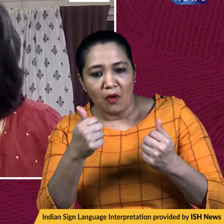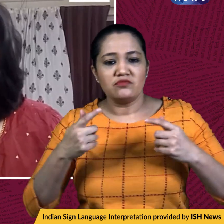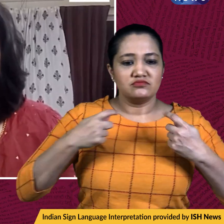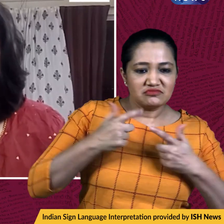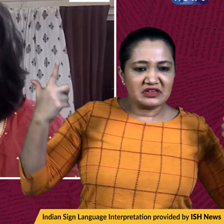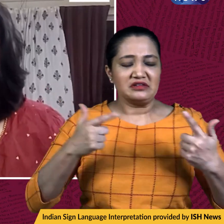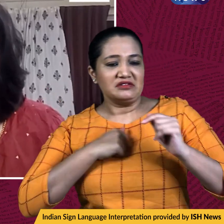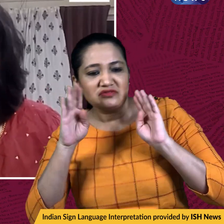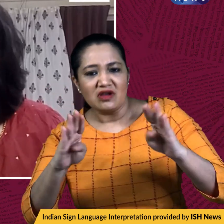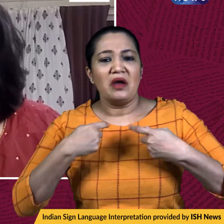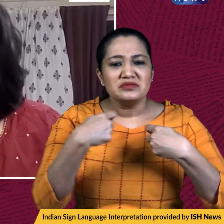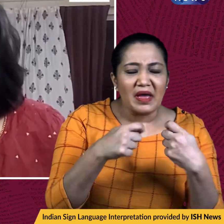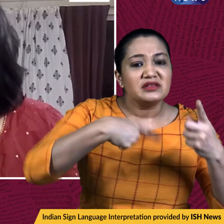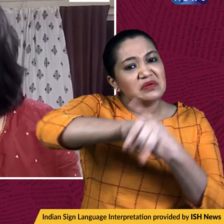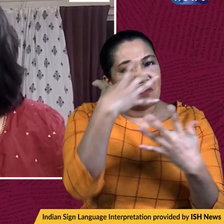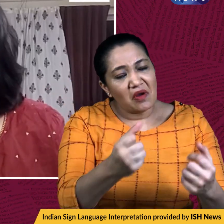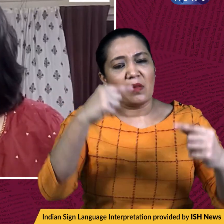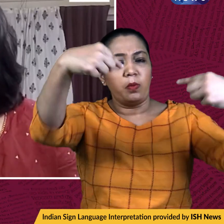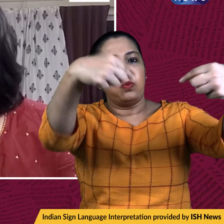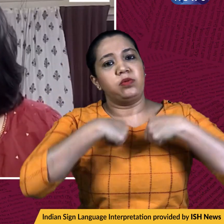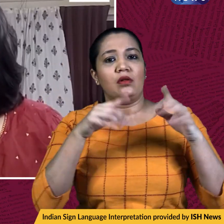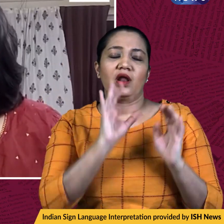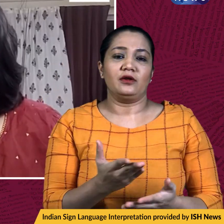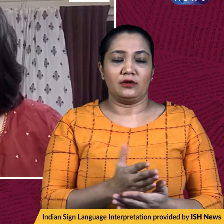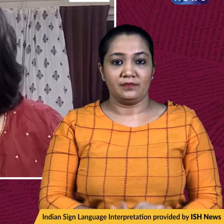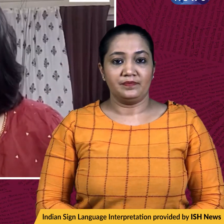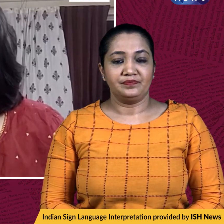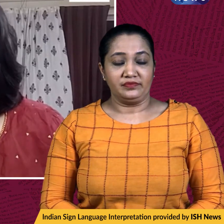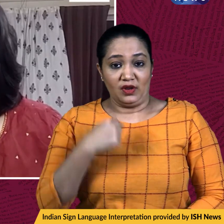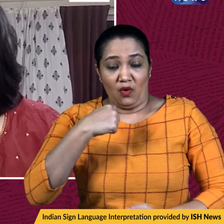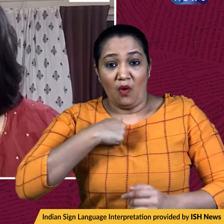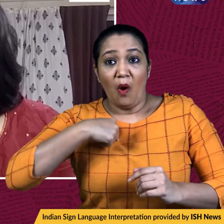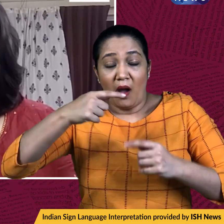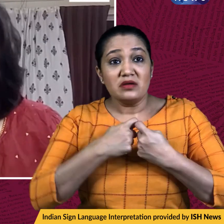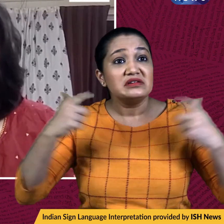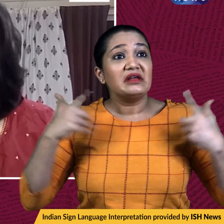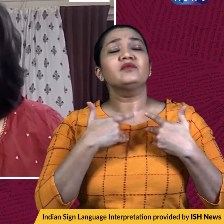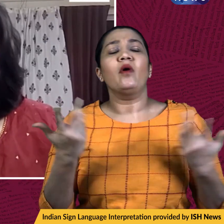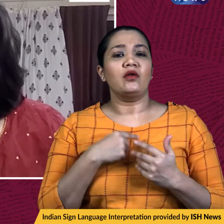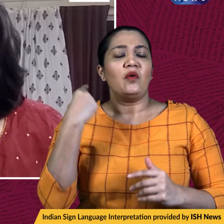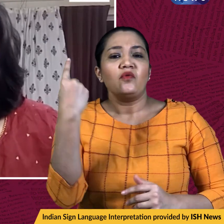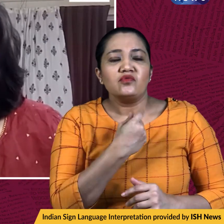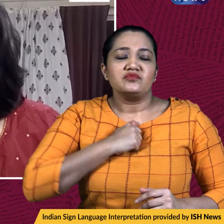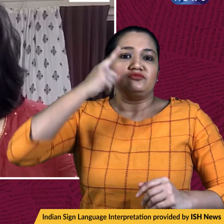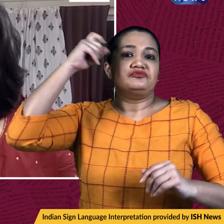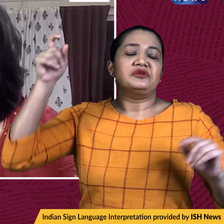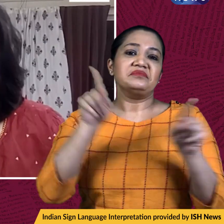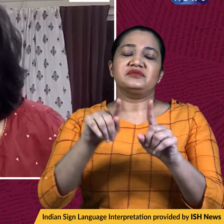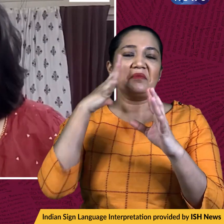their lavish lifestyles, adding that the only thing lavish about him are his dreams.